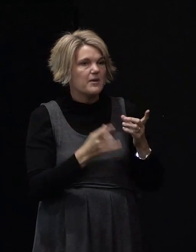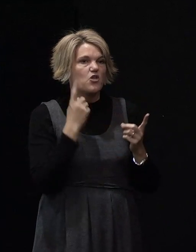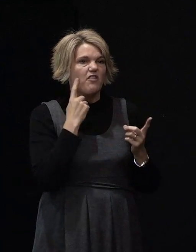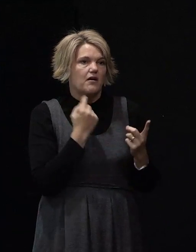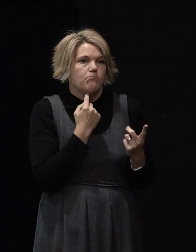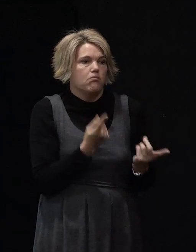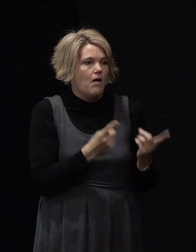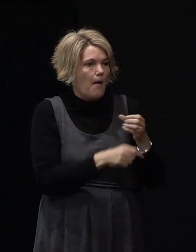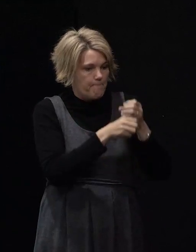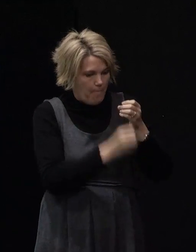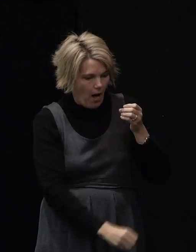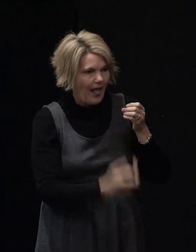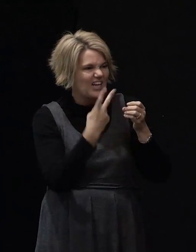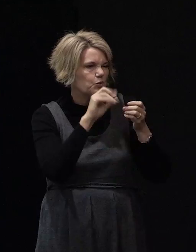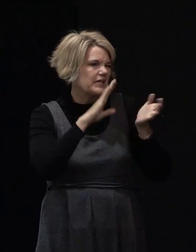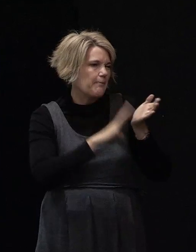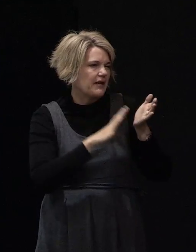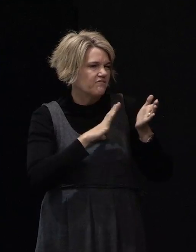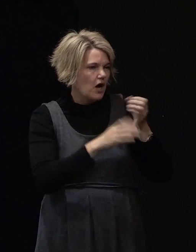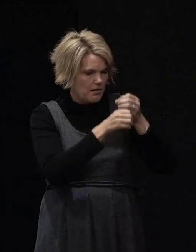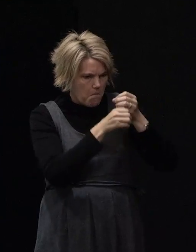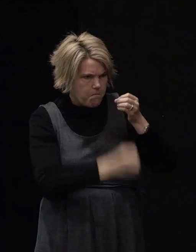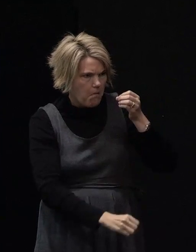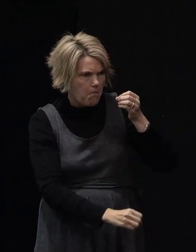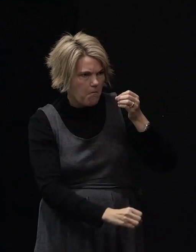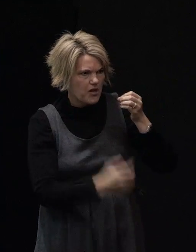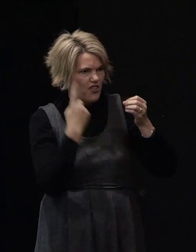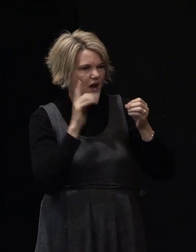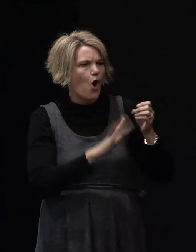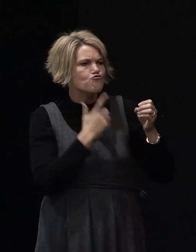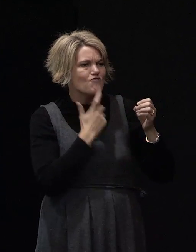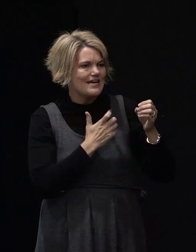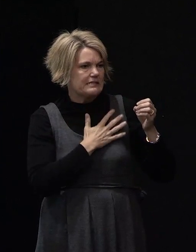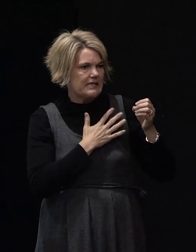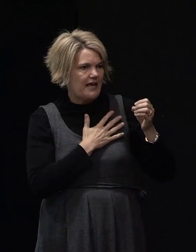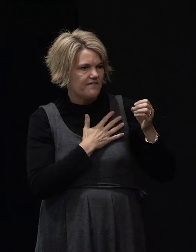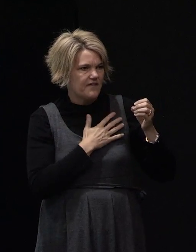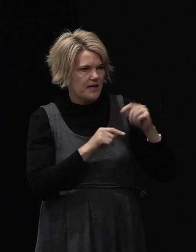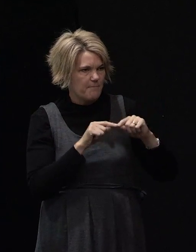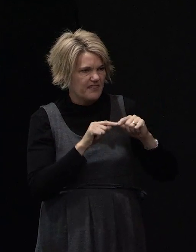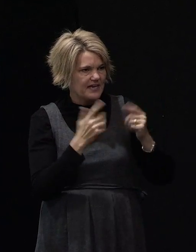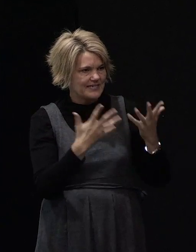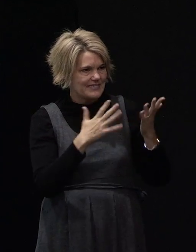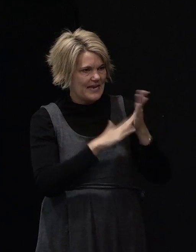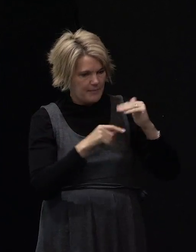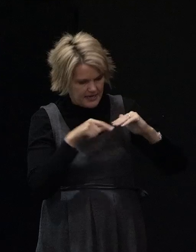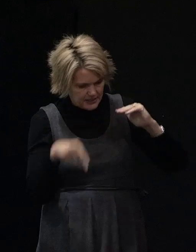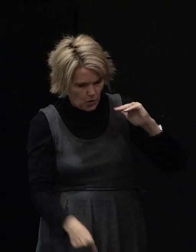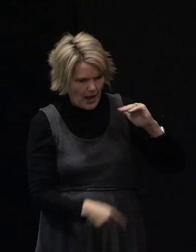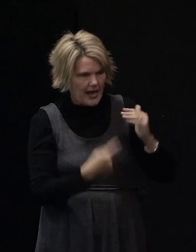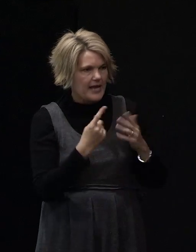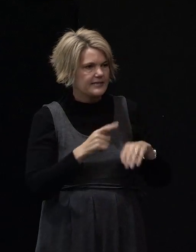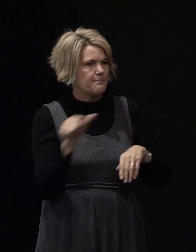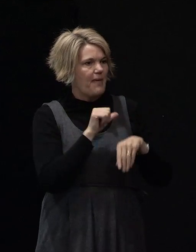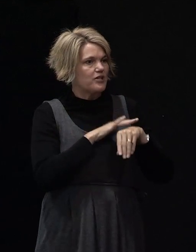metres you might think you're in that red area and then 10 metres away you're in a blue which is significantly different in density